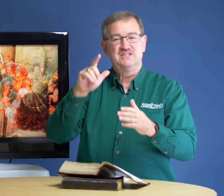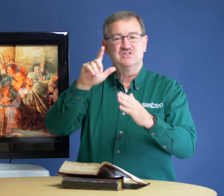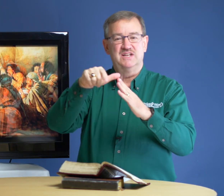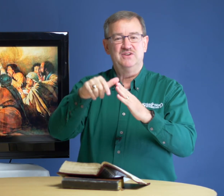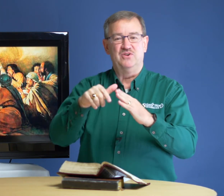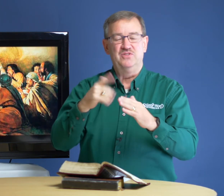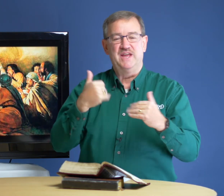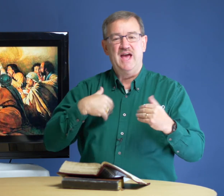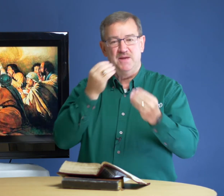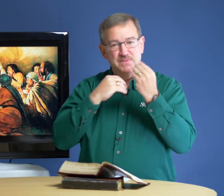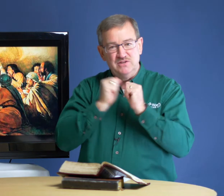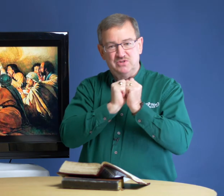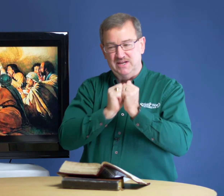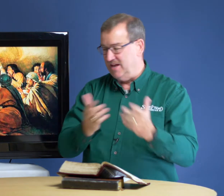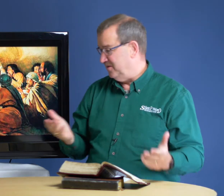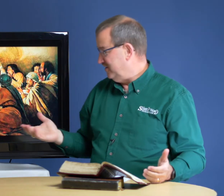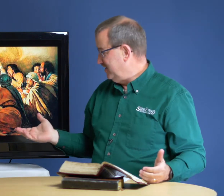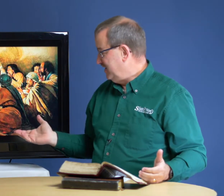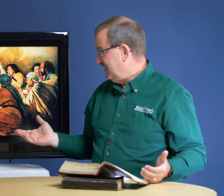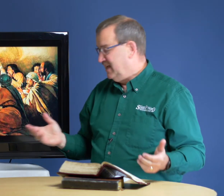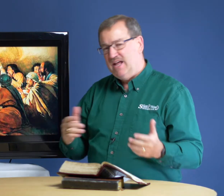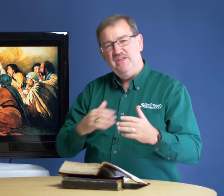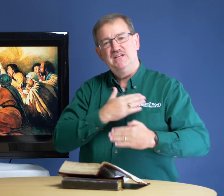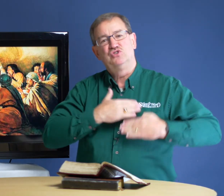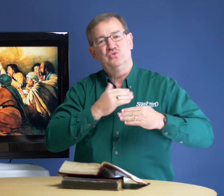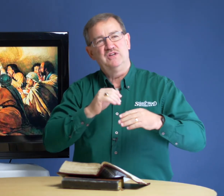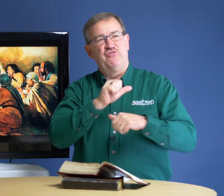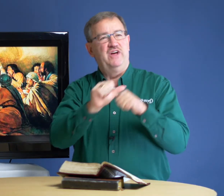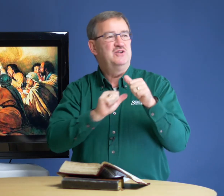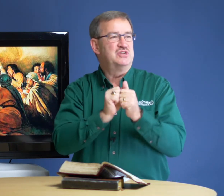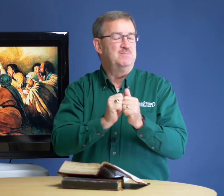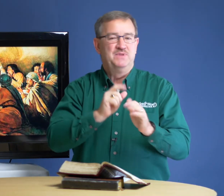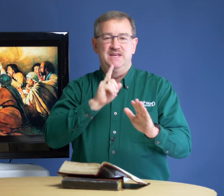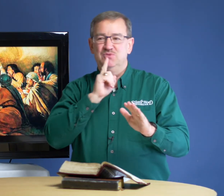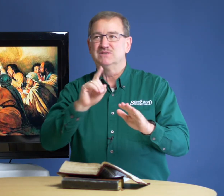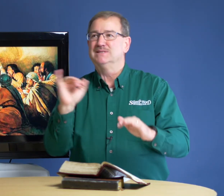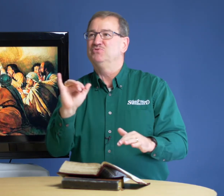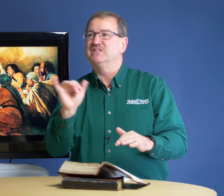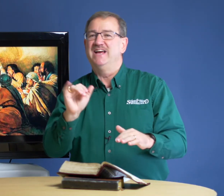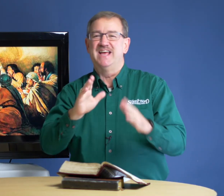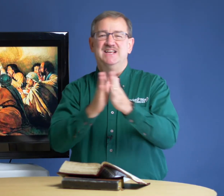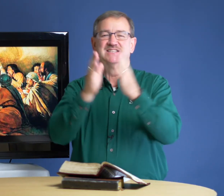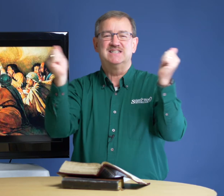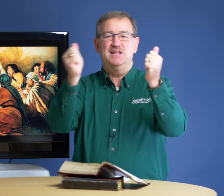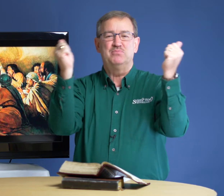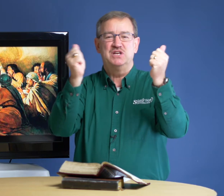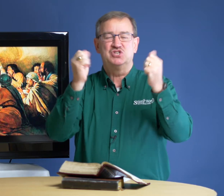just later on, they had a meal together and they enjoyed fellowship. It was like a celebration